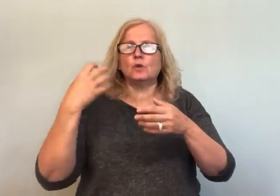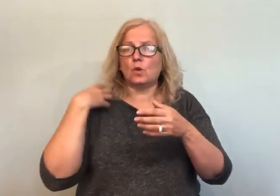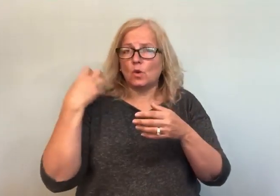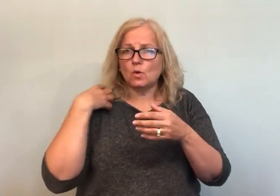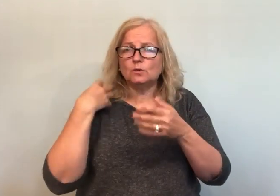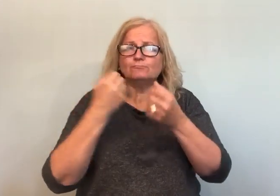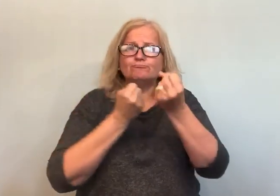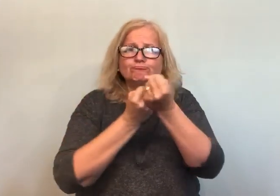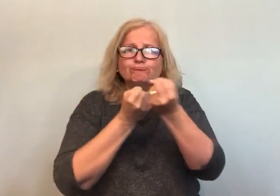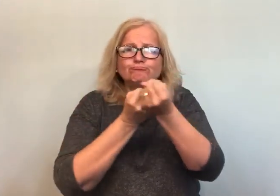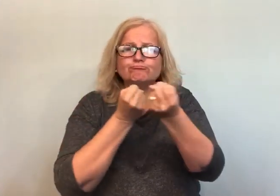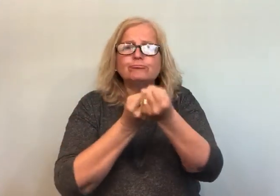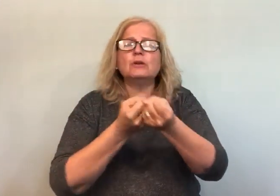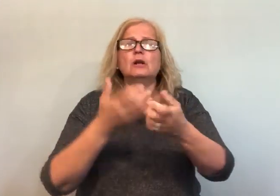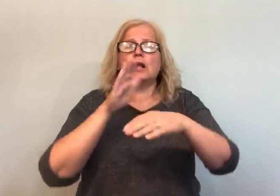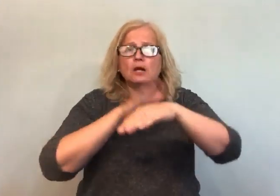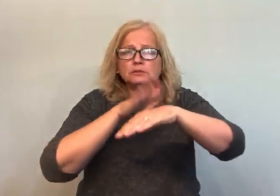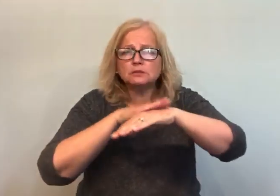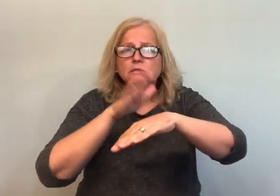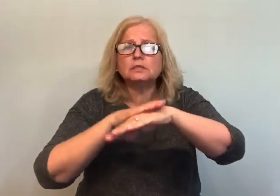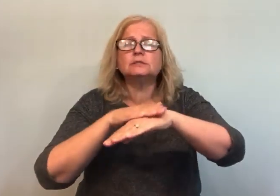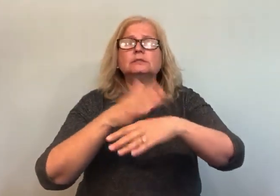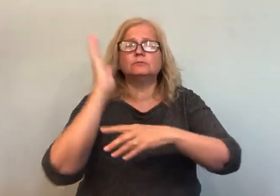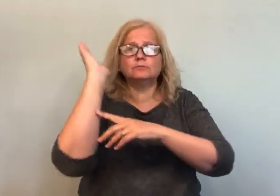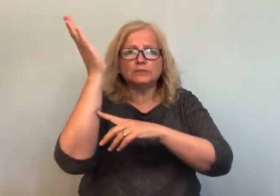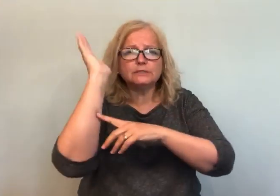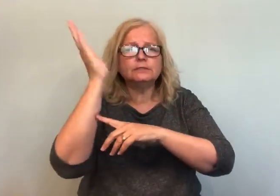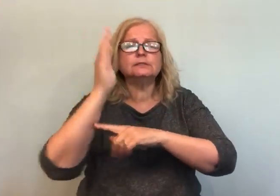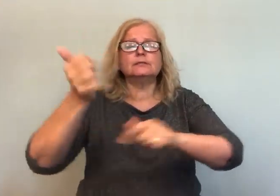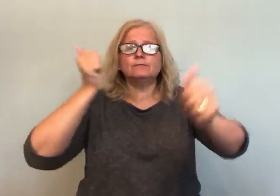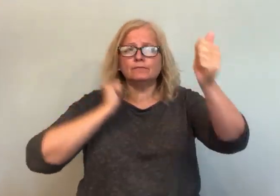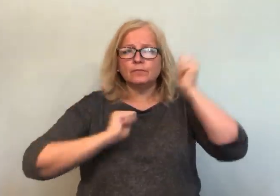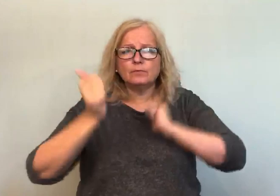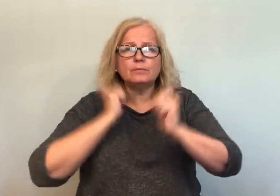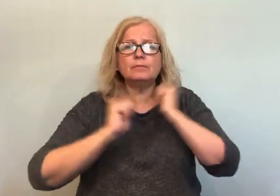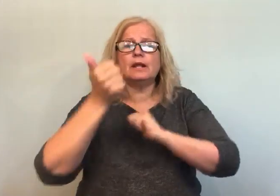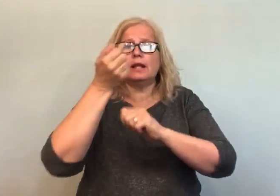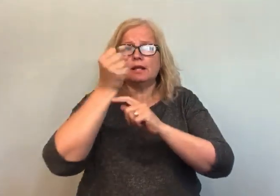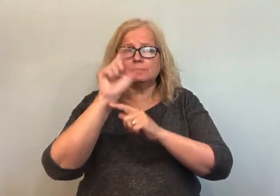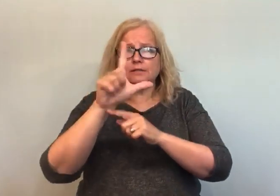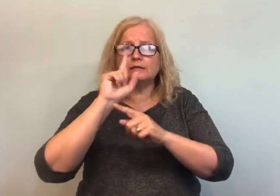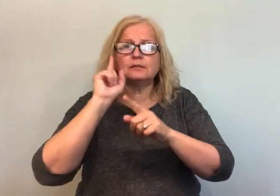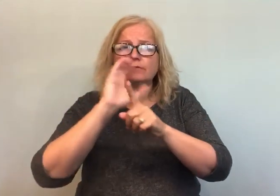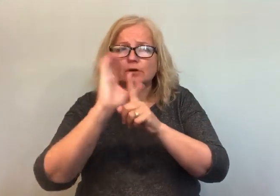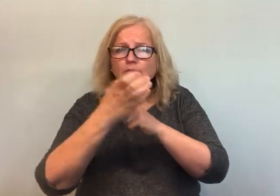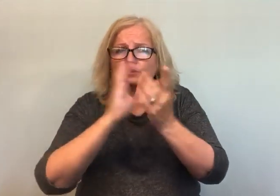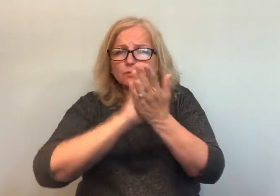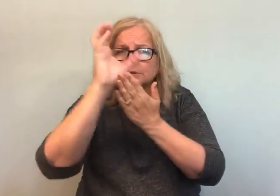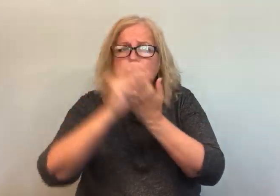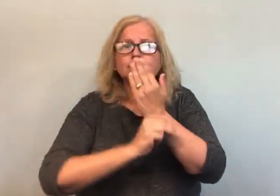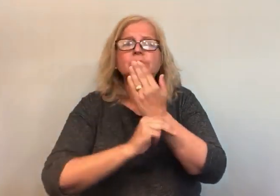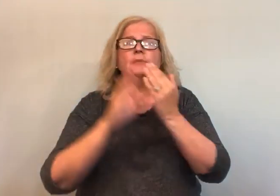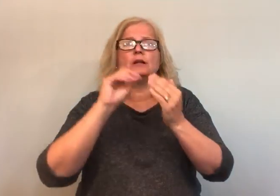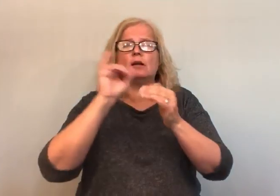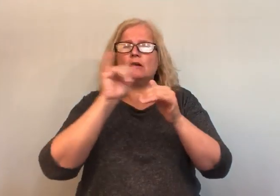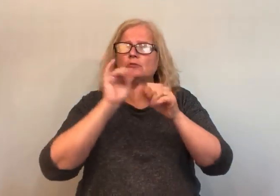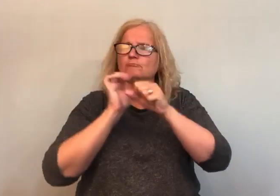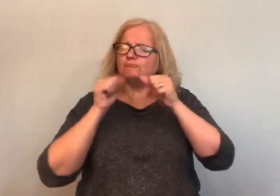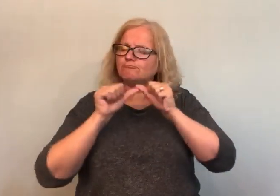Since then, Ella has been providing various services such as coaching, support services, consultation, lectures, performances,